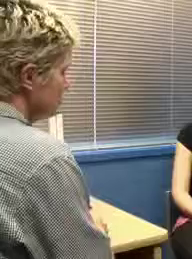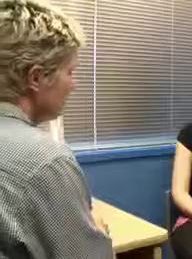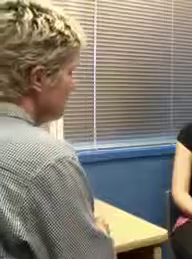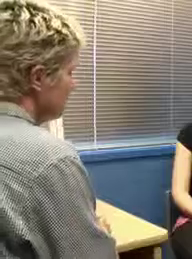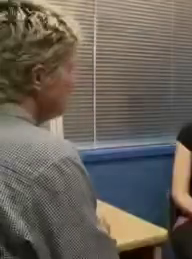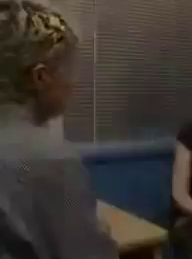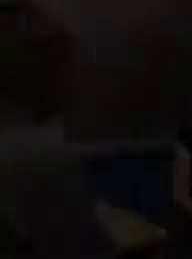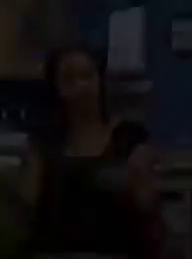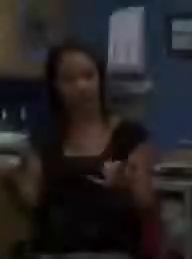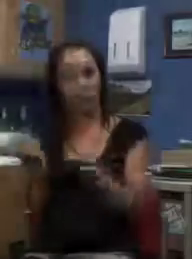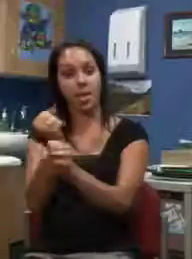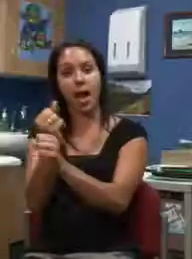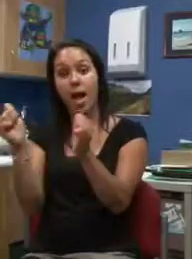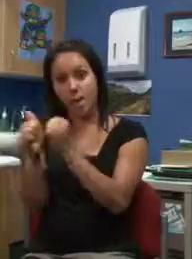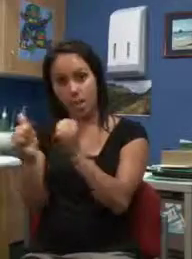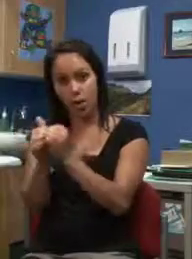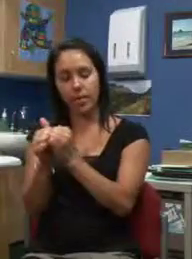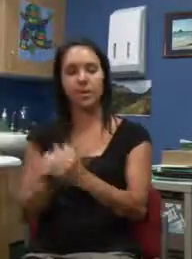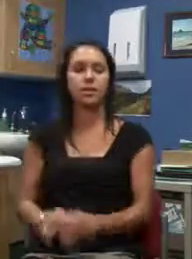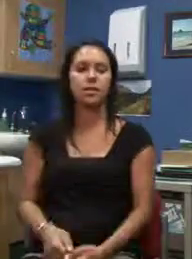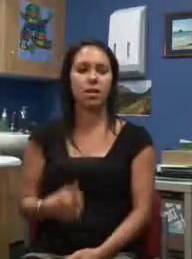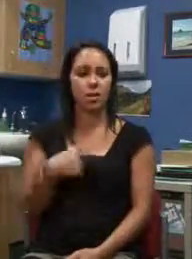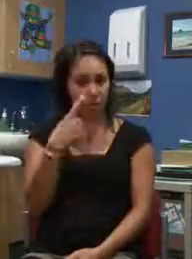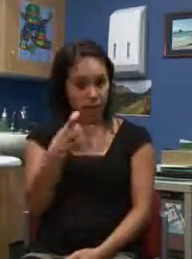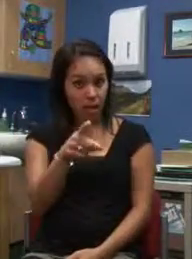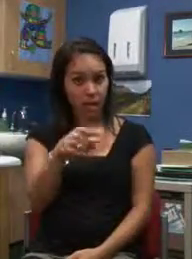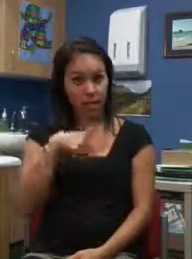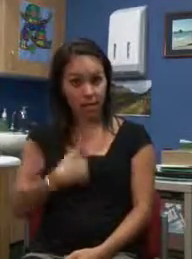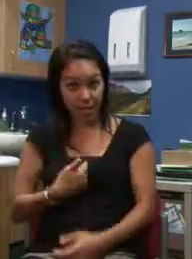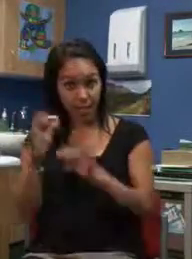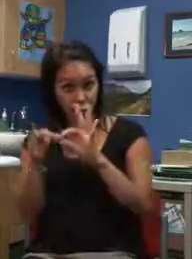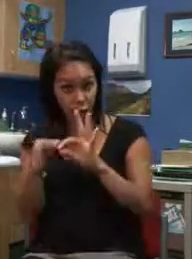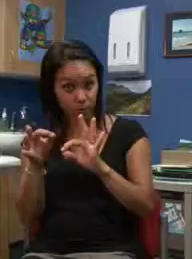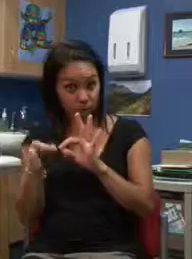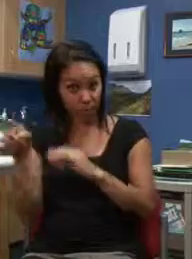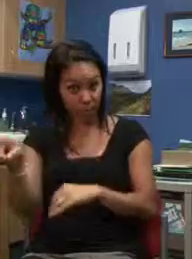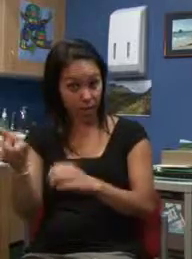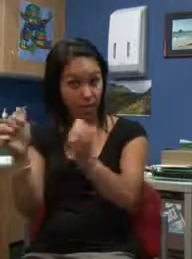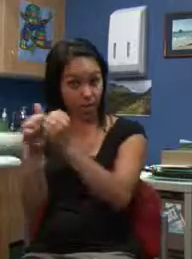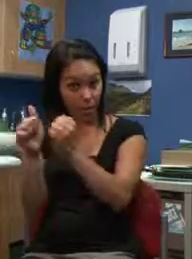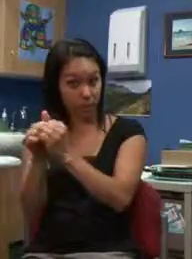call to your specialist now. Now, just checking you will need an interpreter at that appointment.